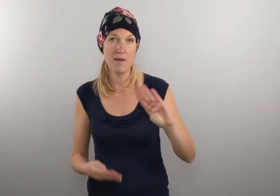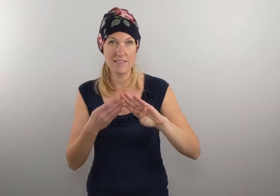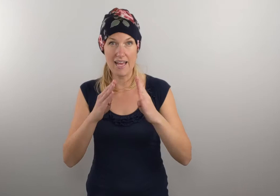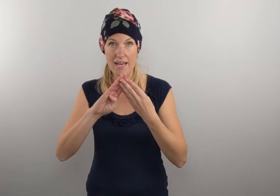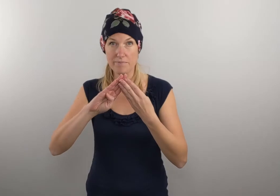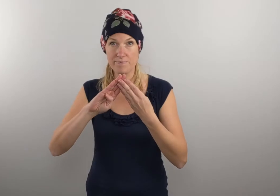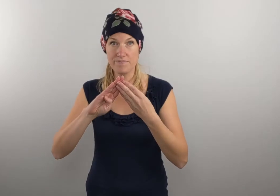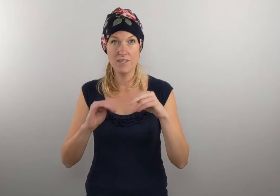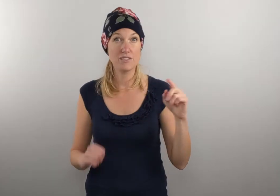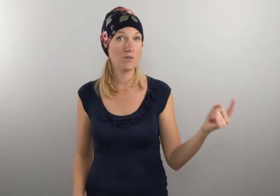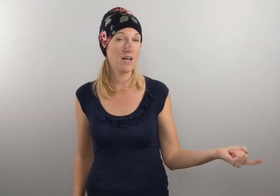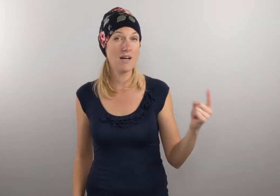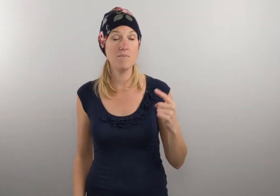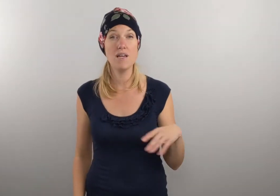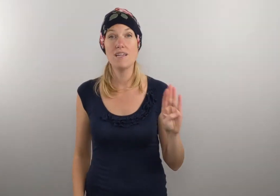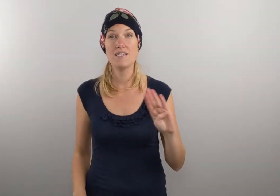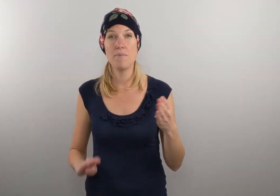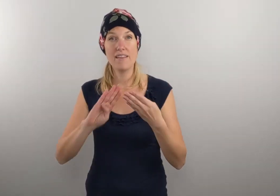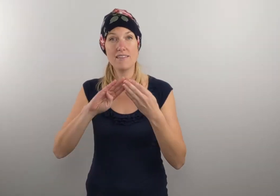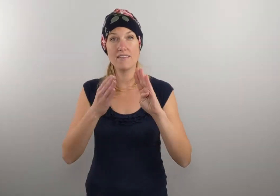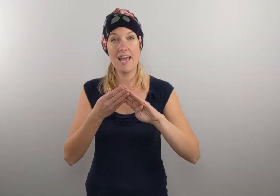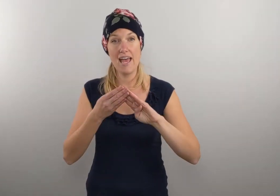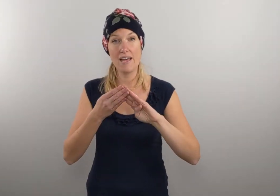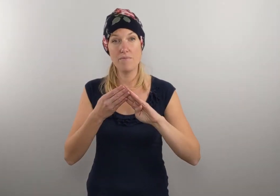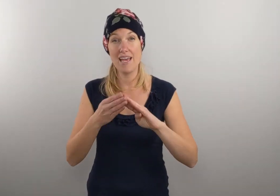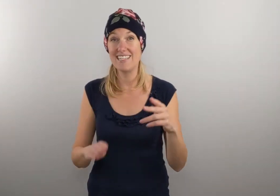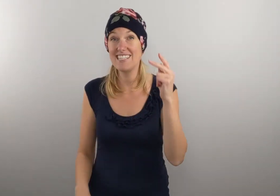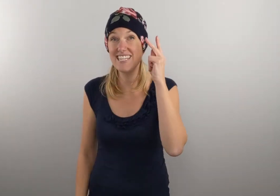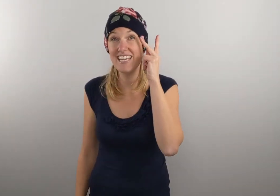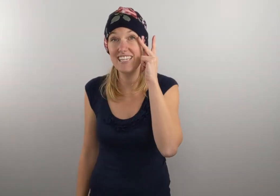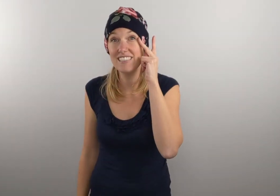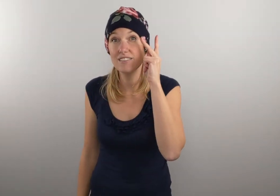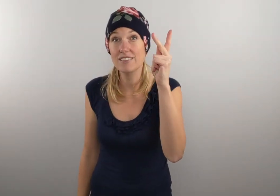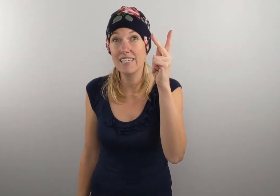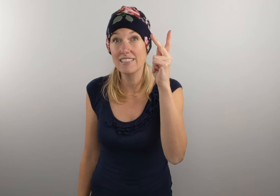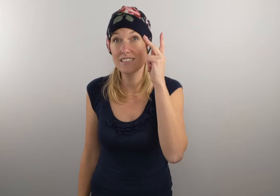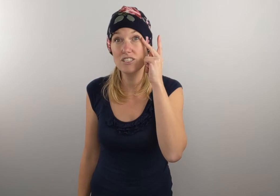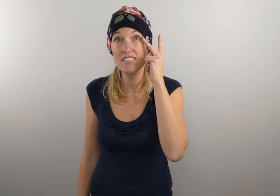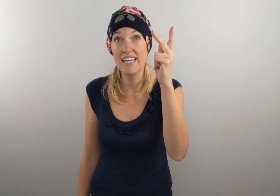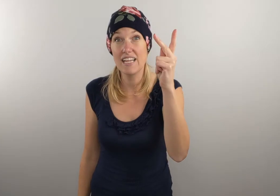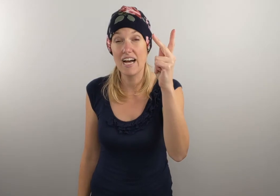Bethlehem. So come to Bethlehem and see. So it's like your sight line.